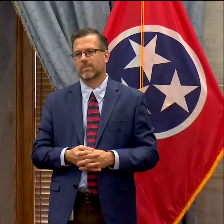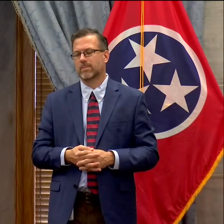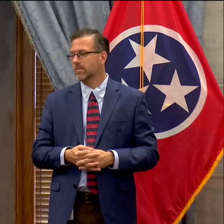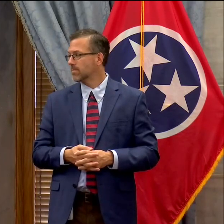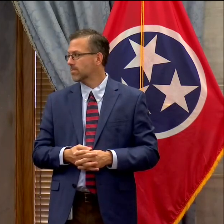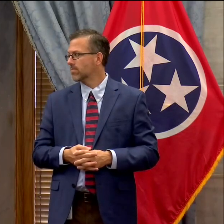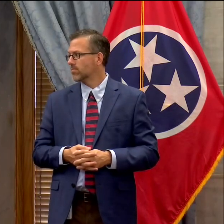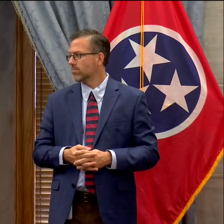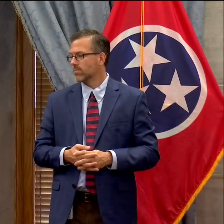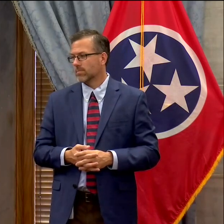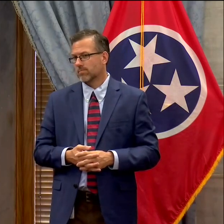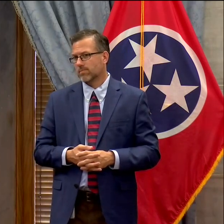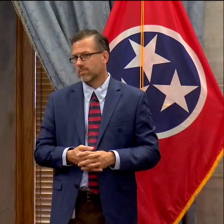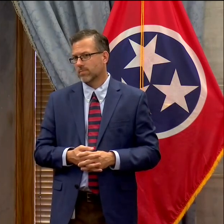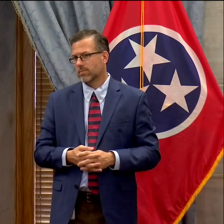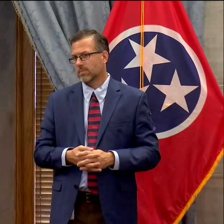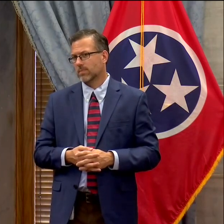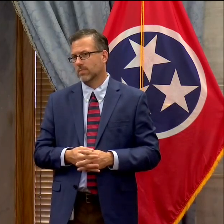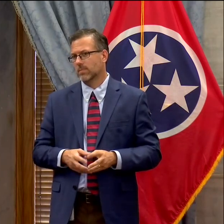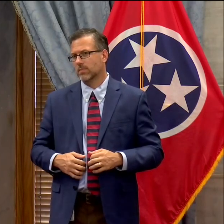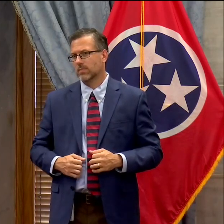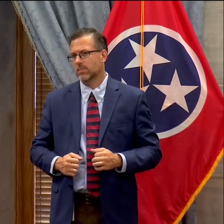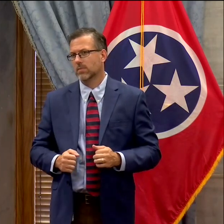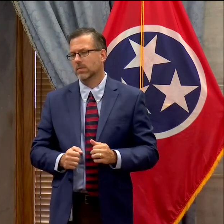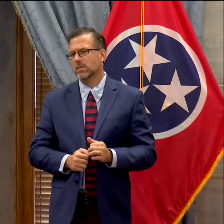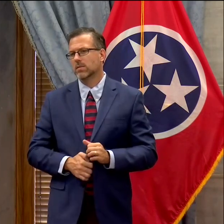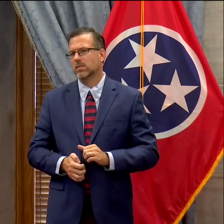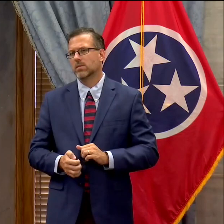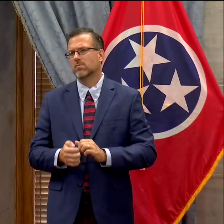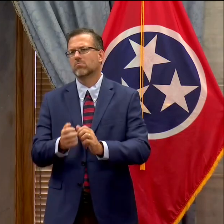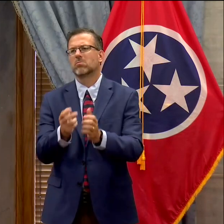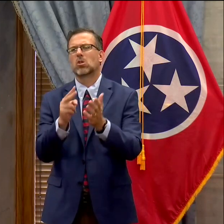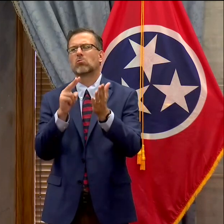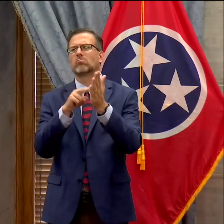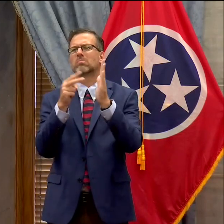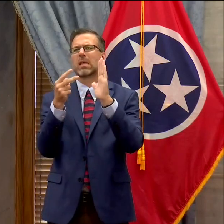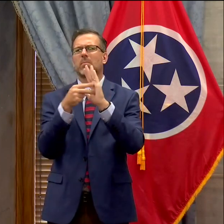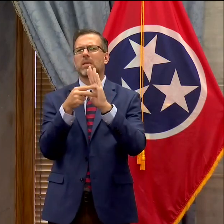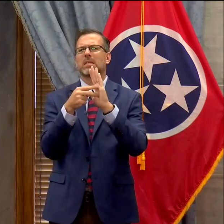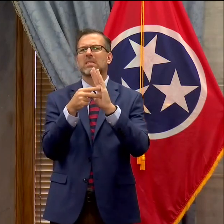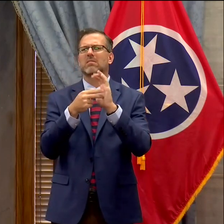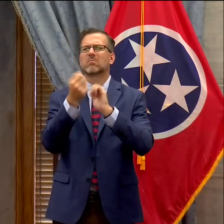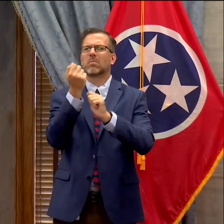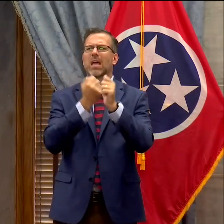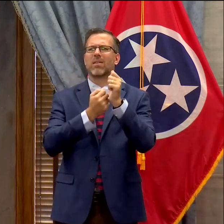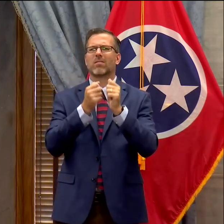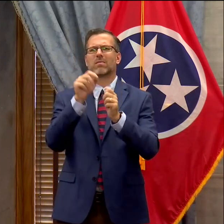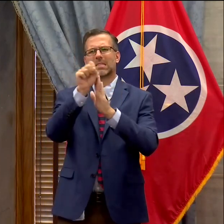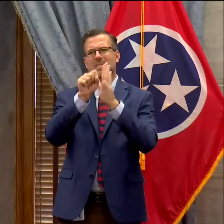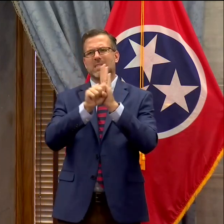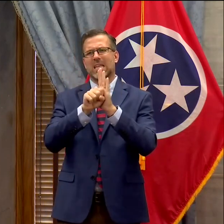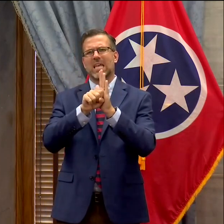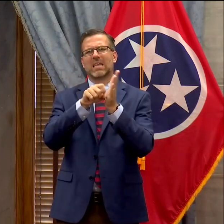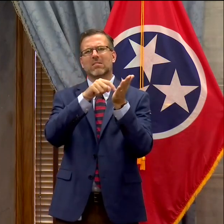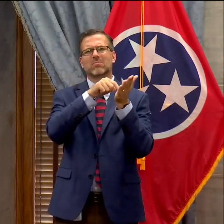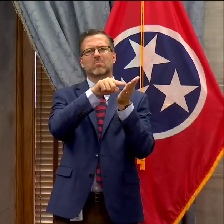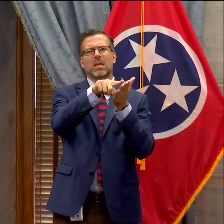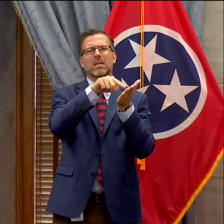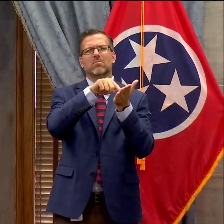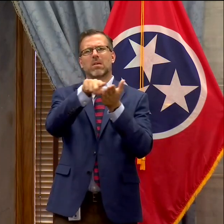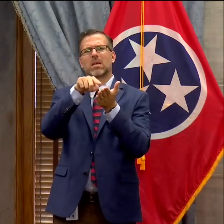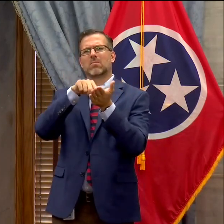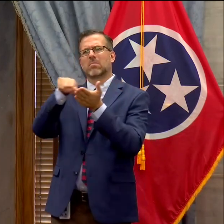so that means that if everybody is getting paid to do the same swab or everybody is getting paid the same for uh